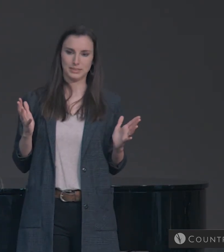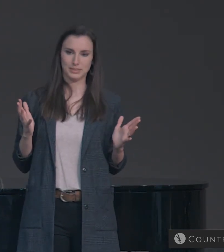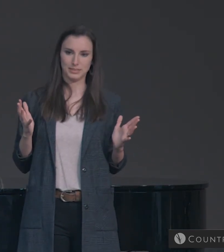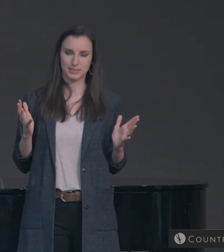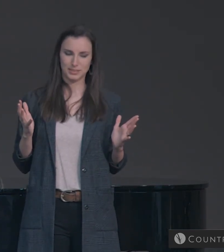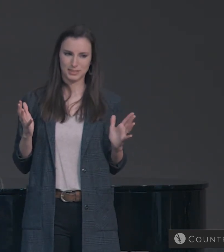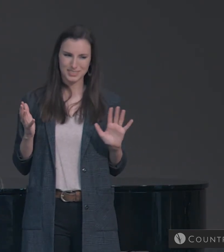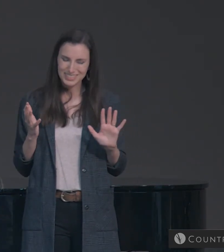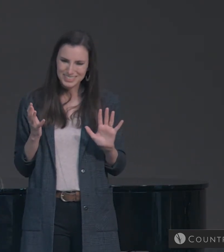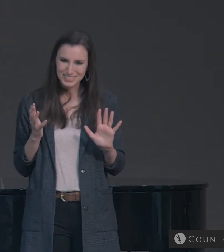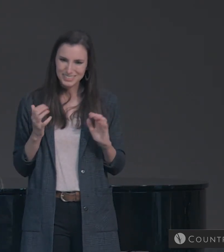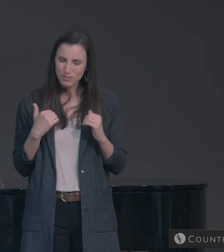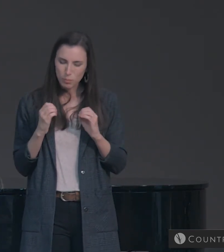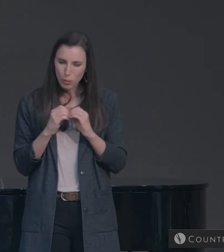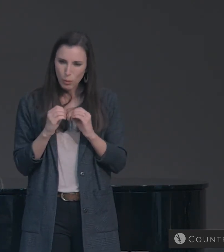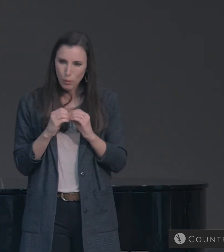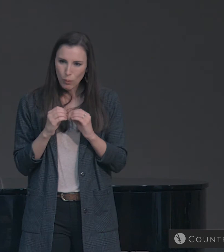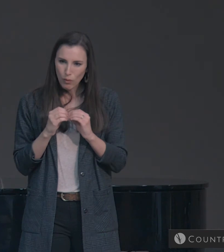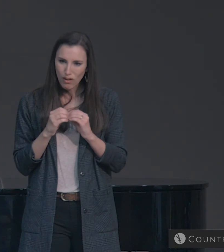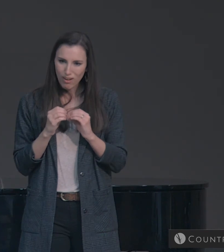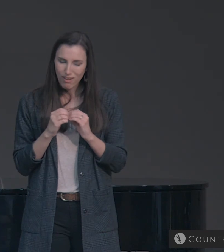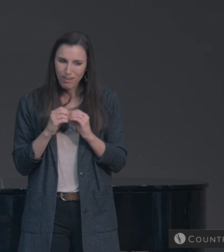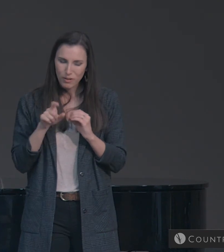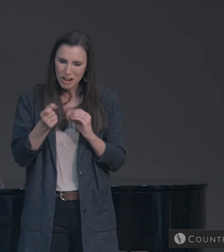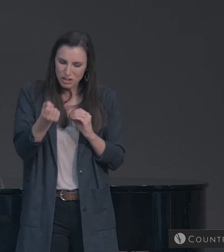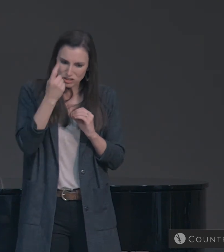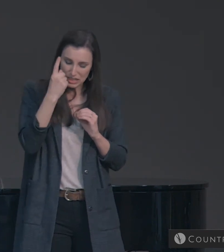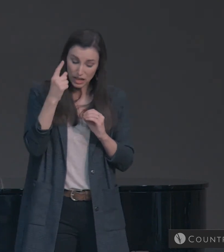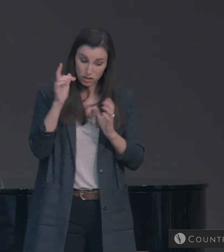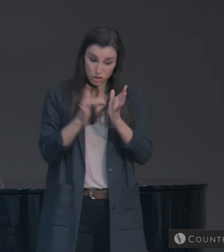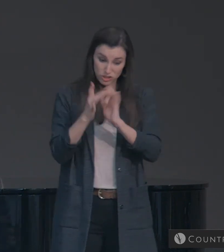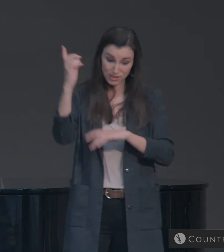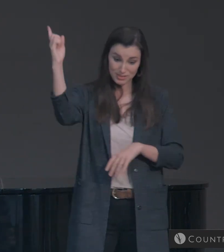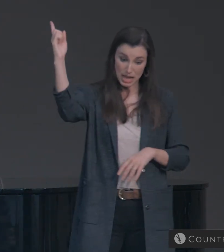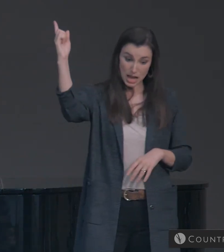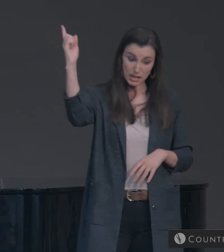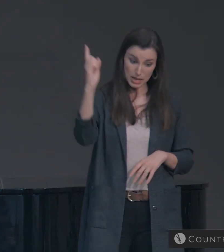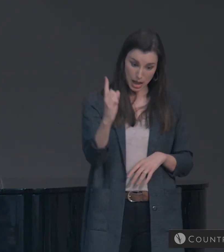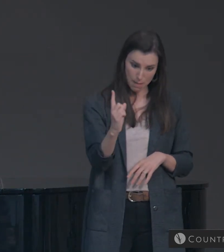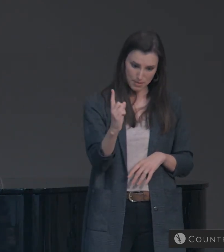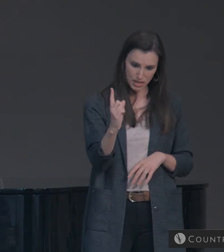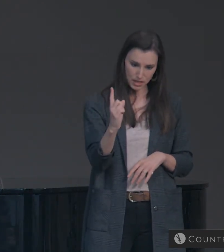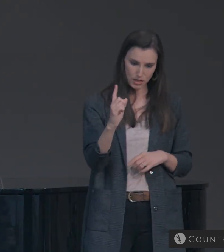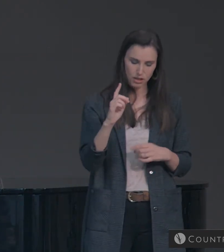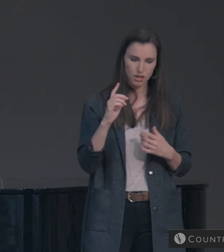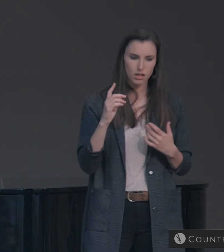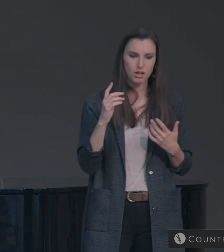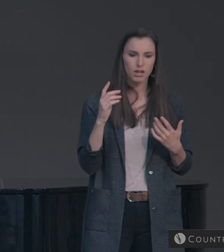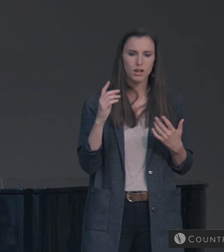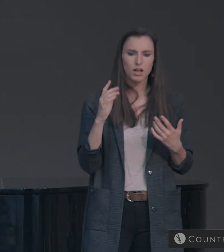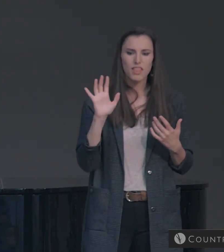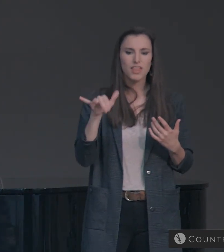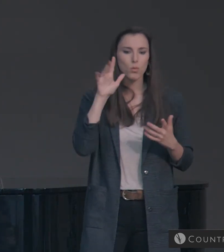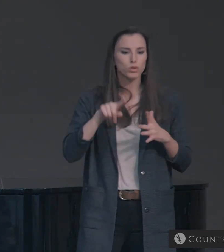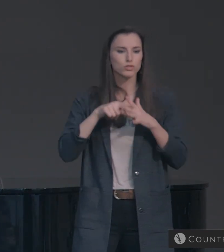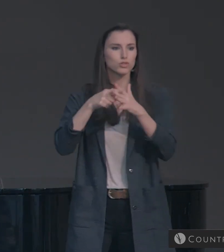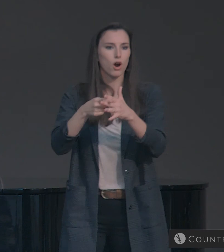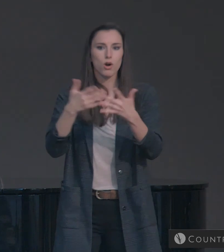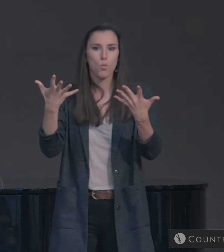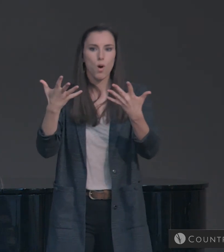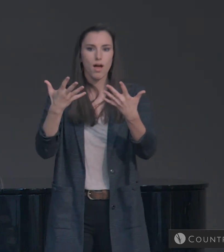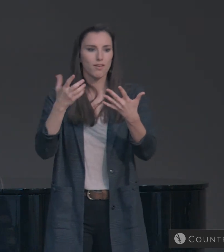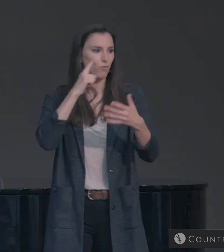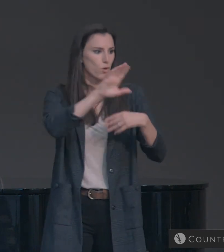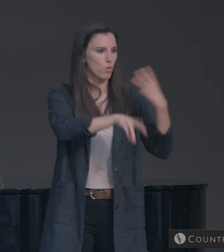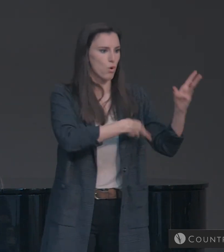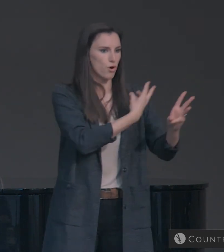But I think we fail to understand what his return will begin for the rest of the